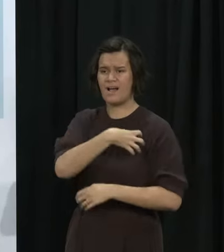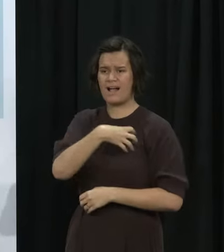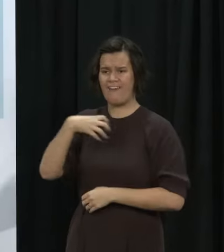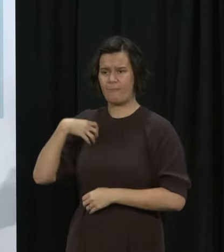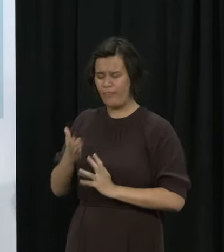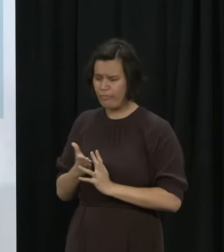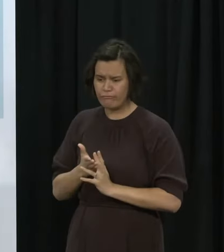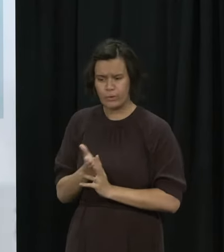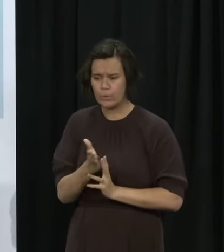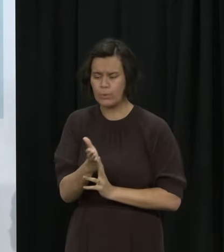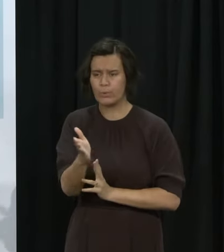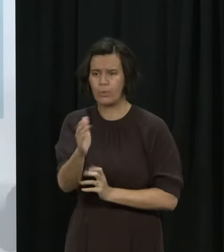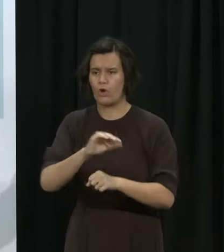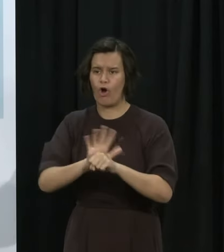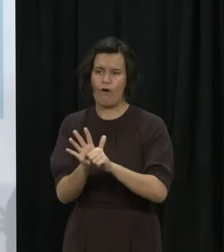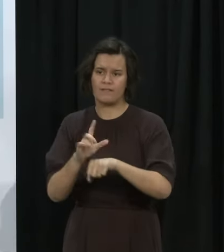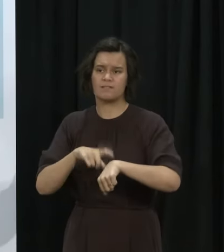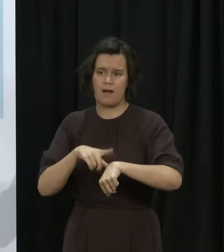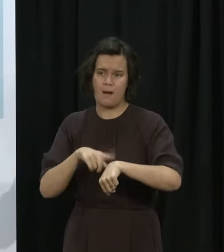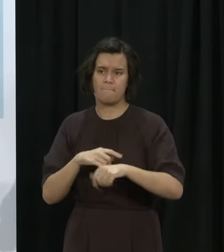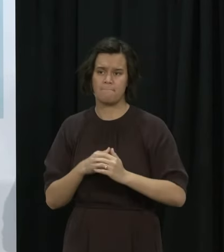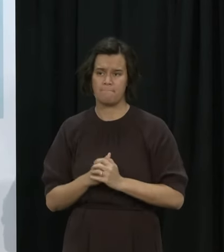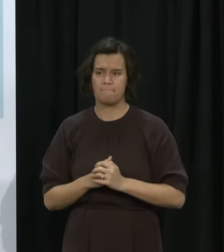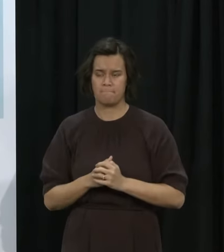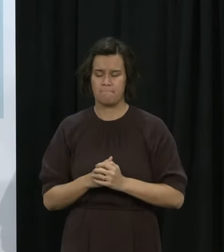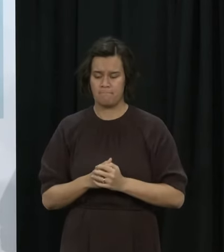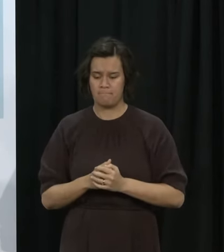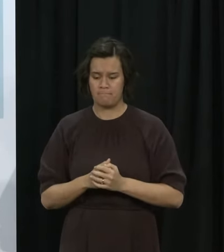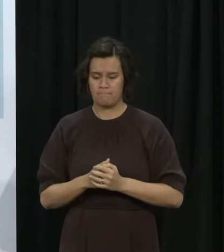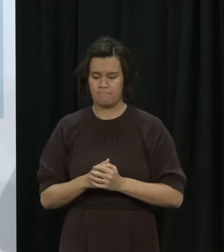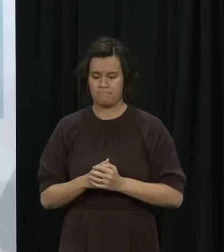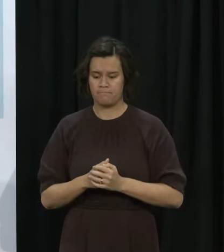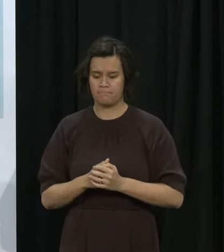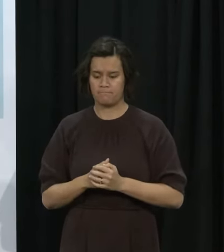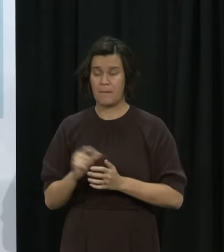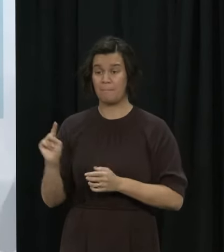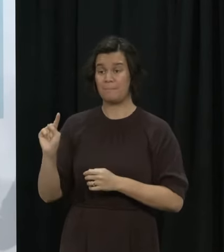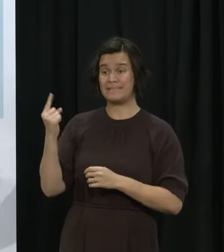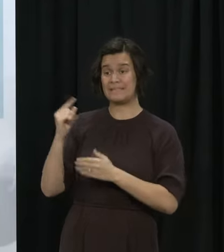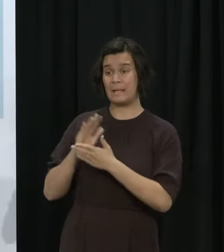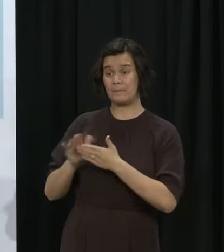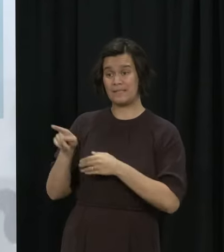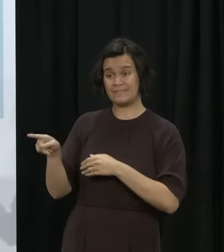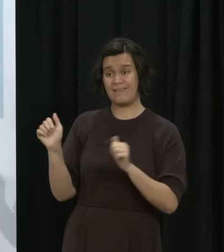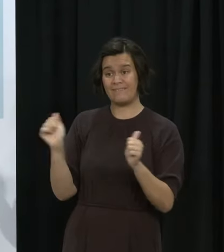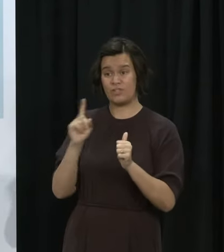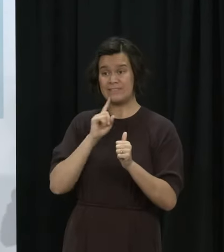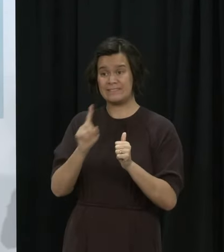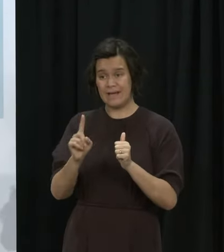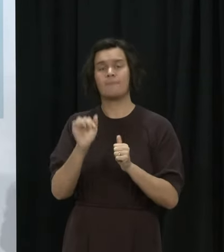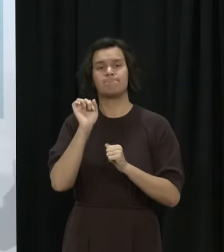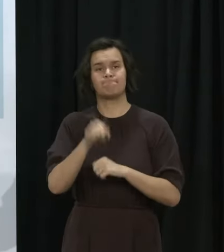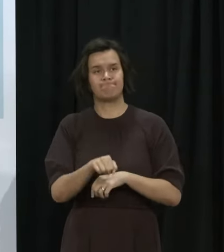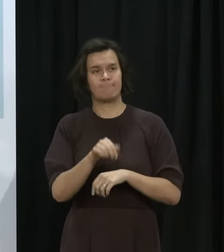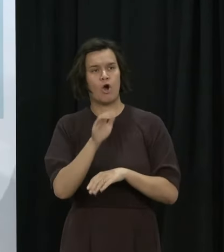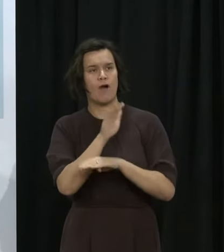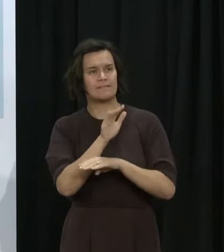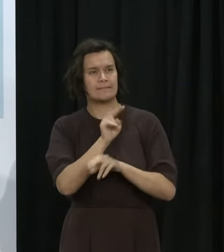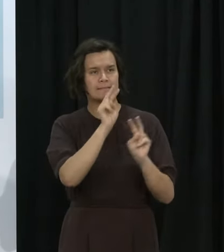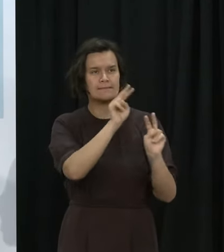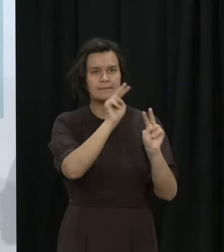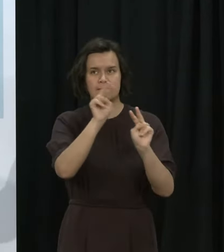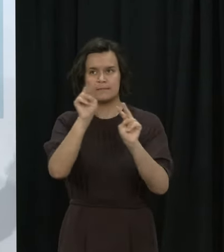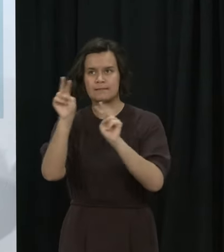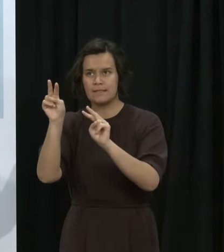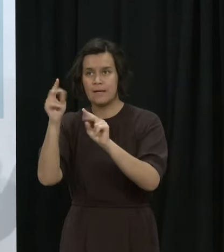course through this challenging period. So as the Minister has said, in the light of experience overseas and emerging evidence with